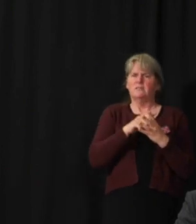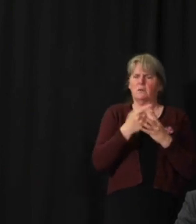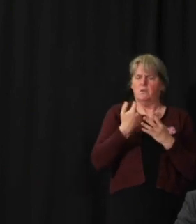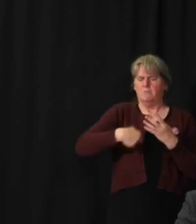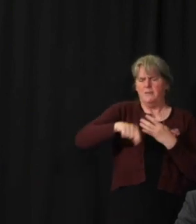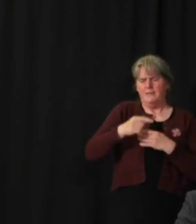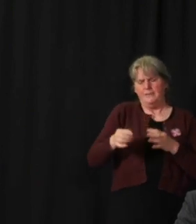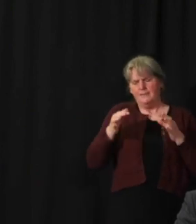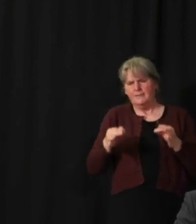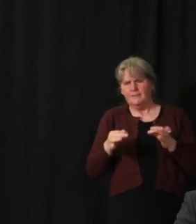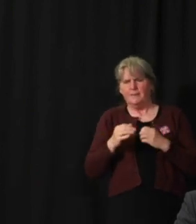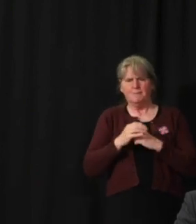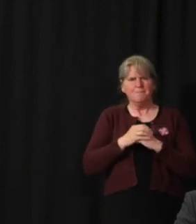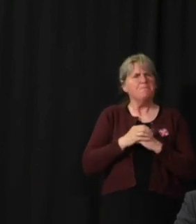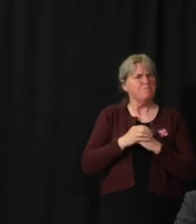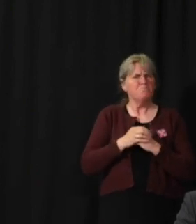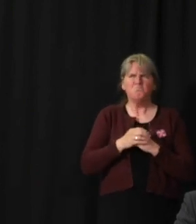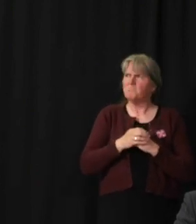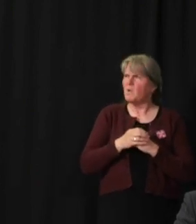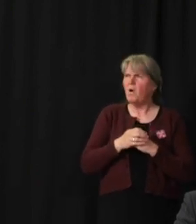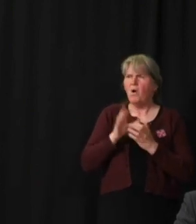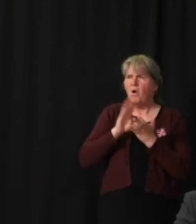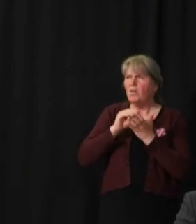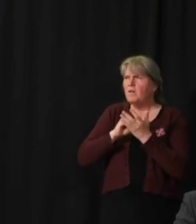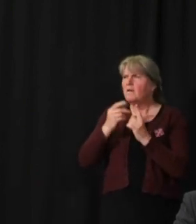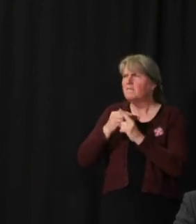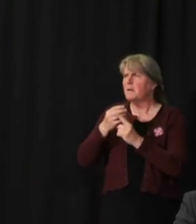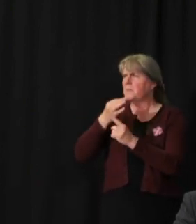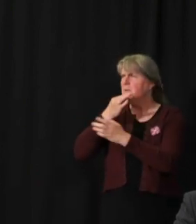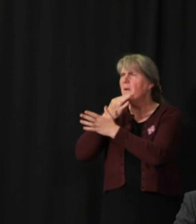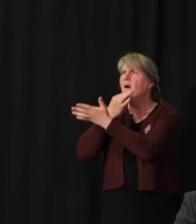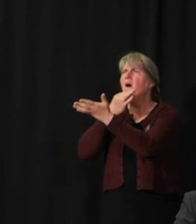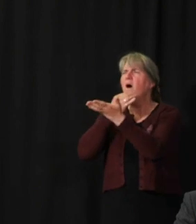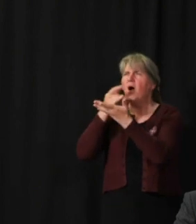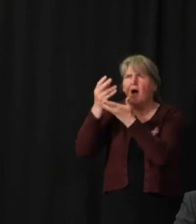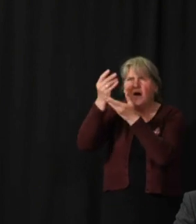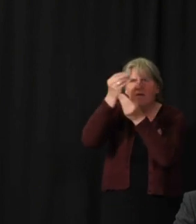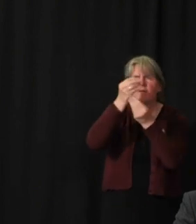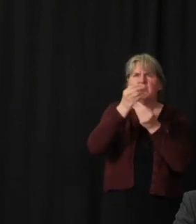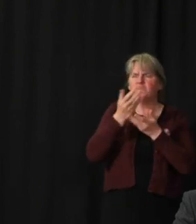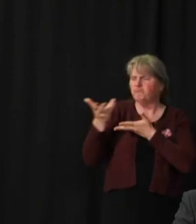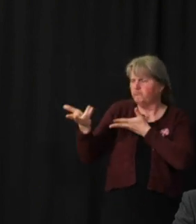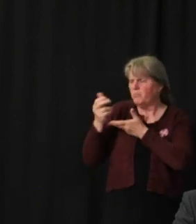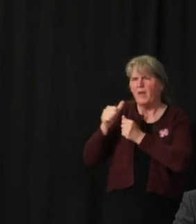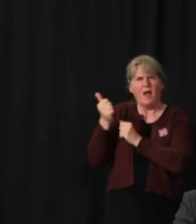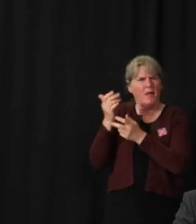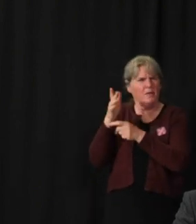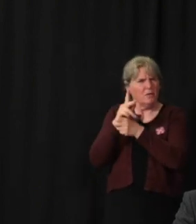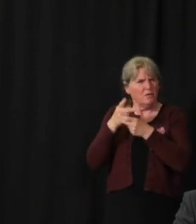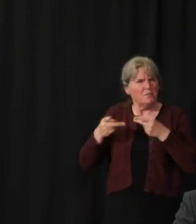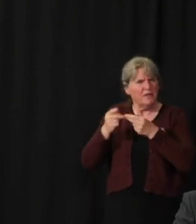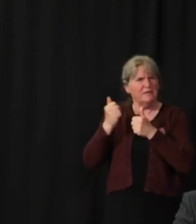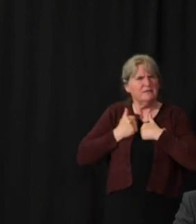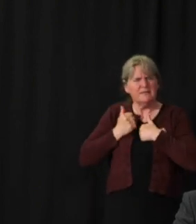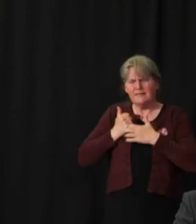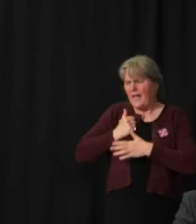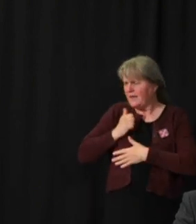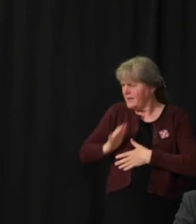on expertise, on evidence that we had accumulated, on working with other jurisdictions, on looking at